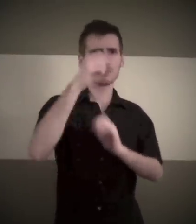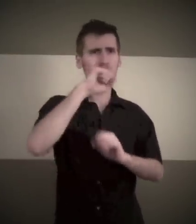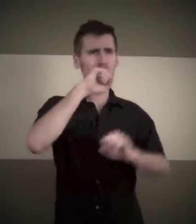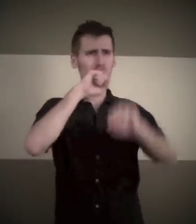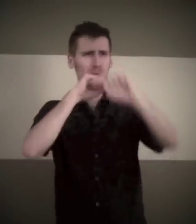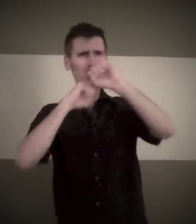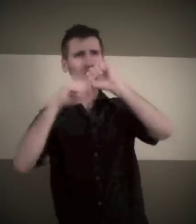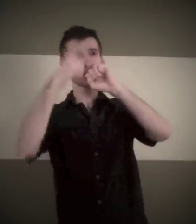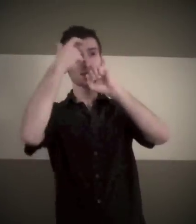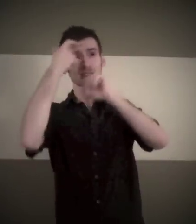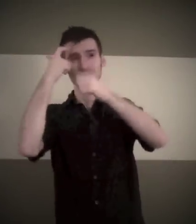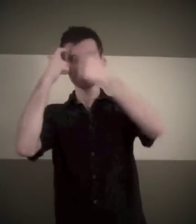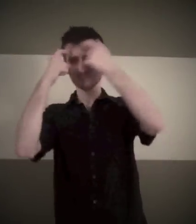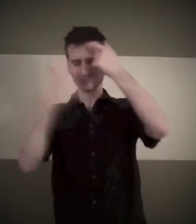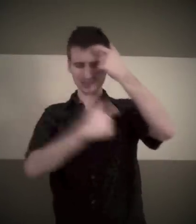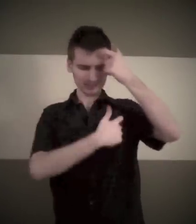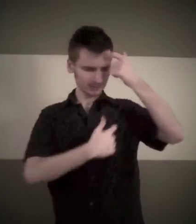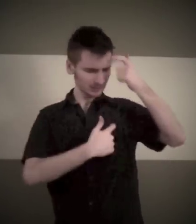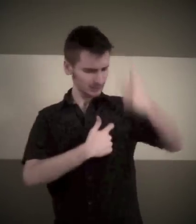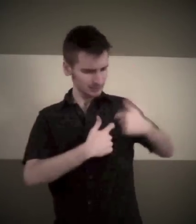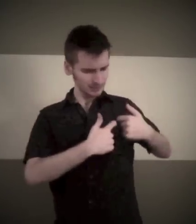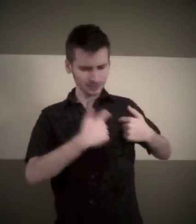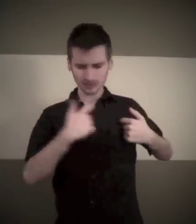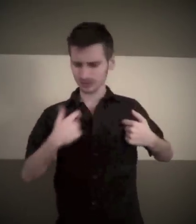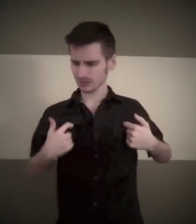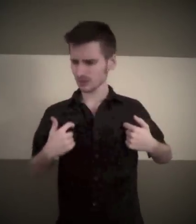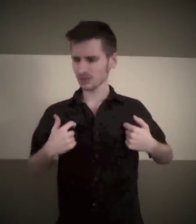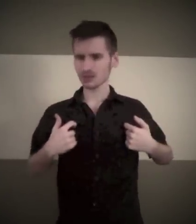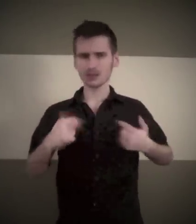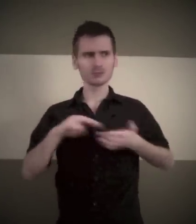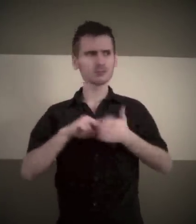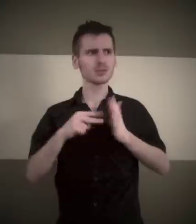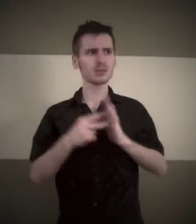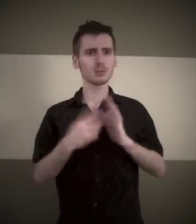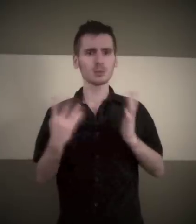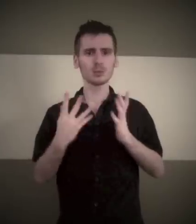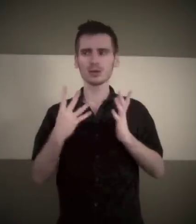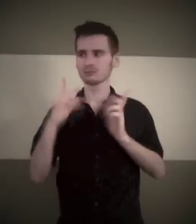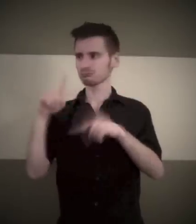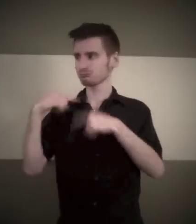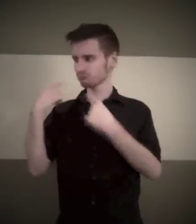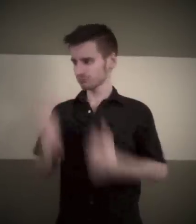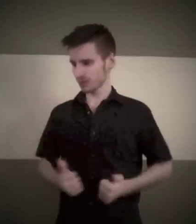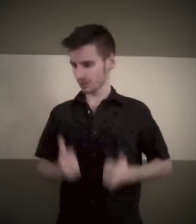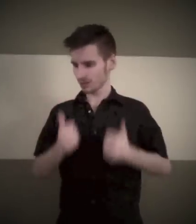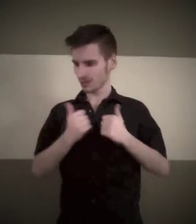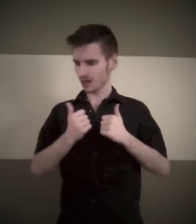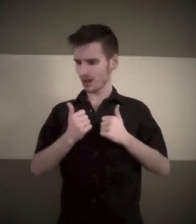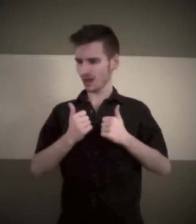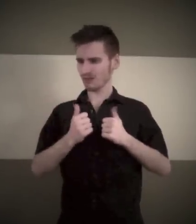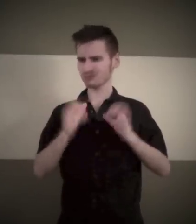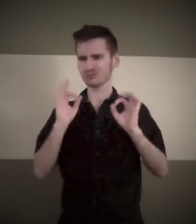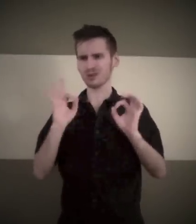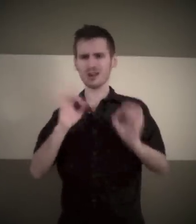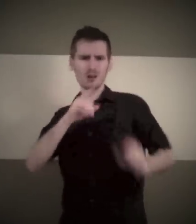I, I swear I live Yeah, with broken bone, I swear I